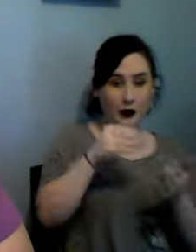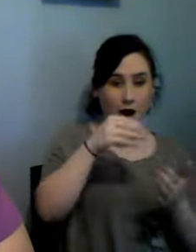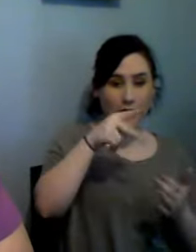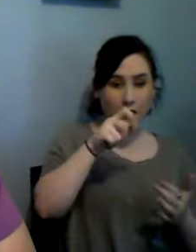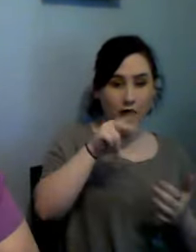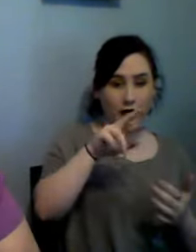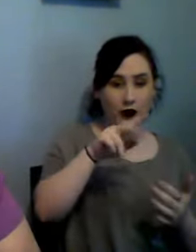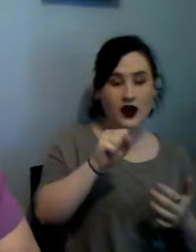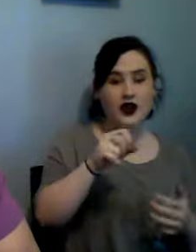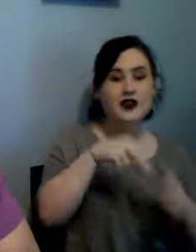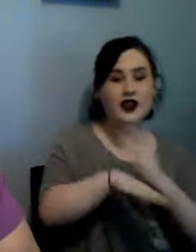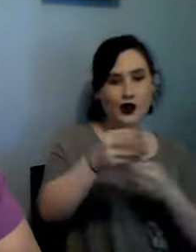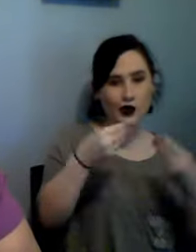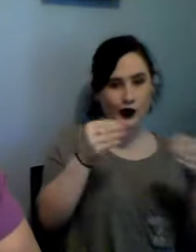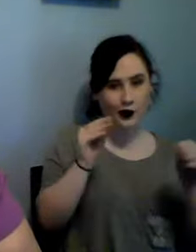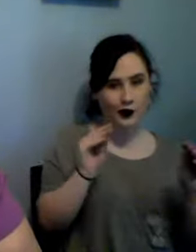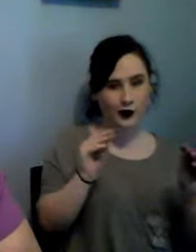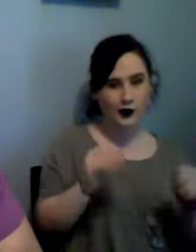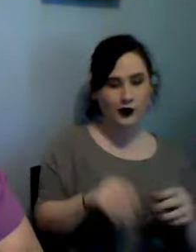but I accidentally